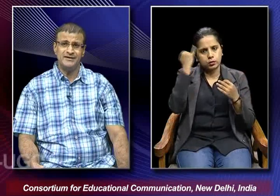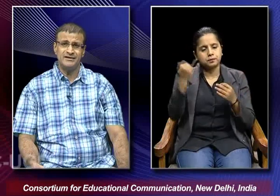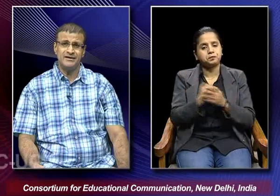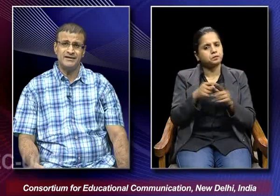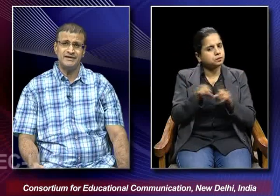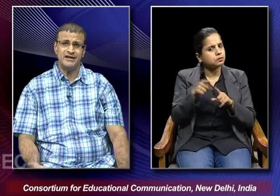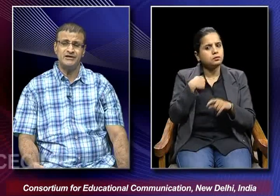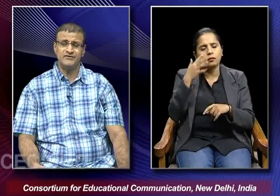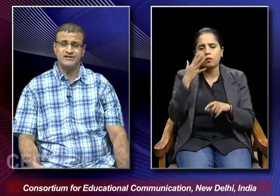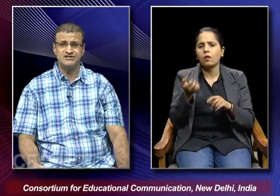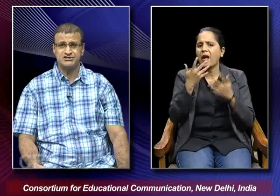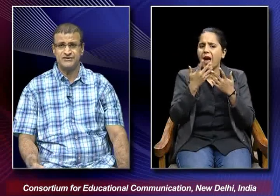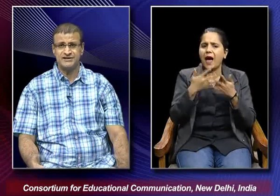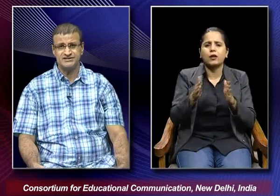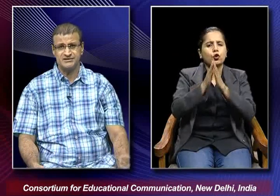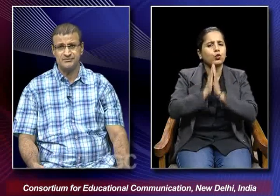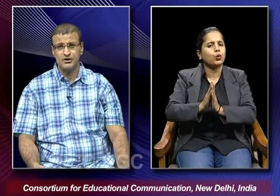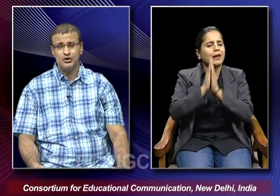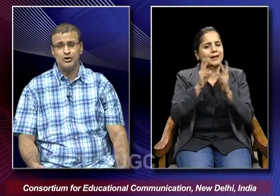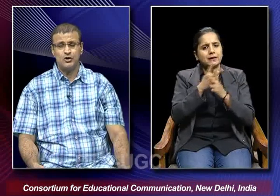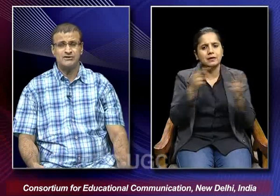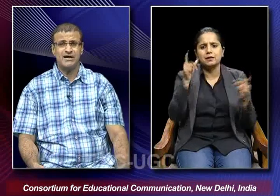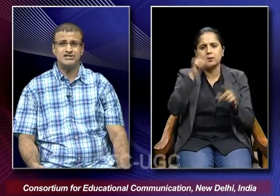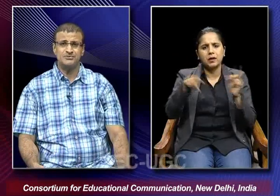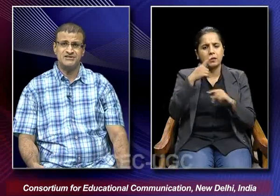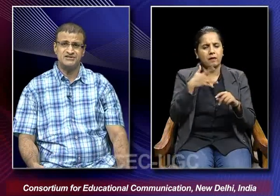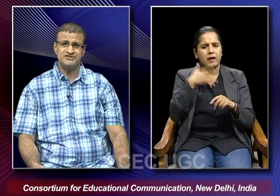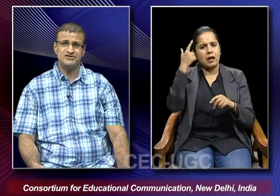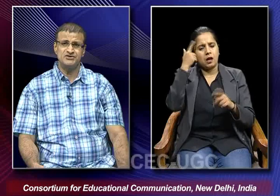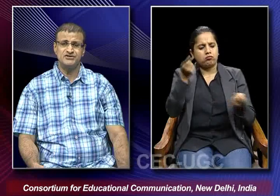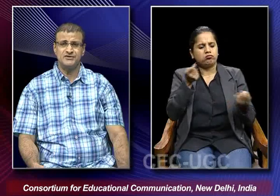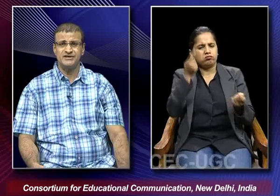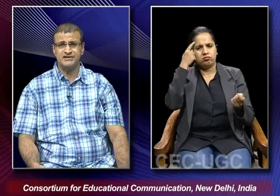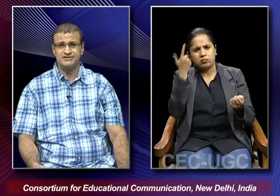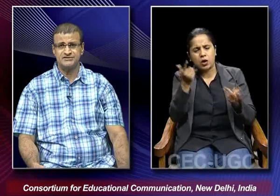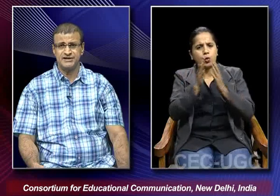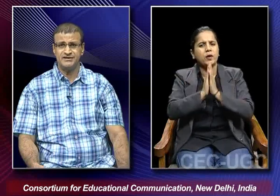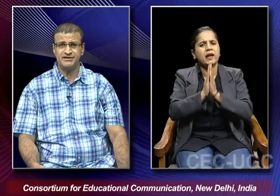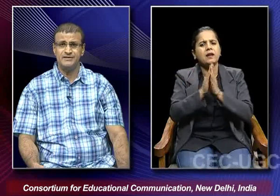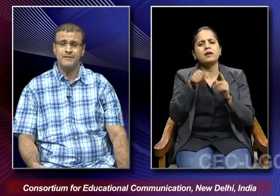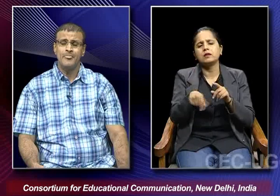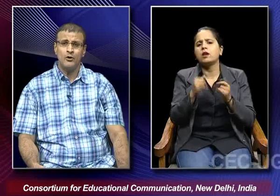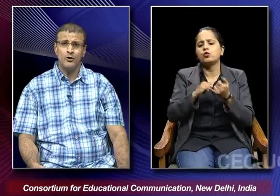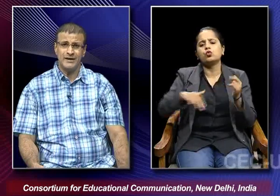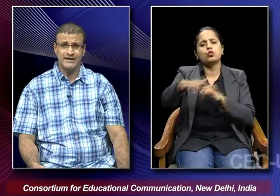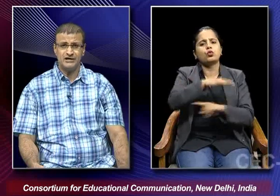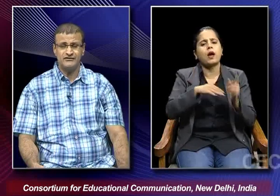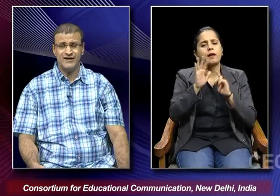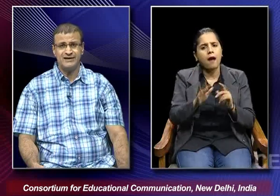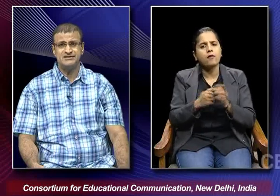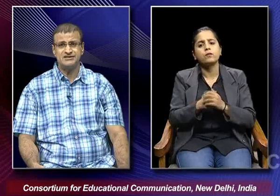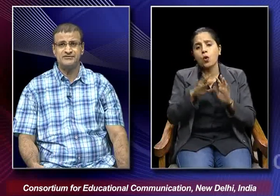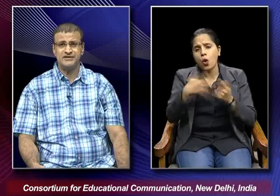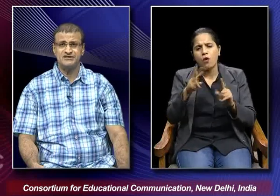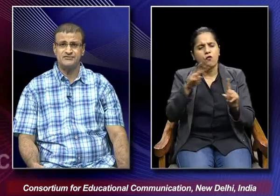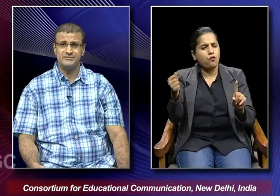find that any kind of religious fanaticism or the caste based divisions which were there in the society or any kind of a